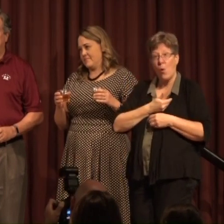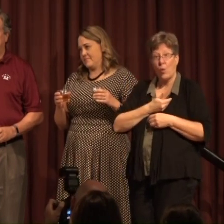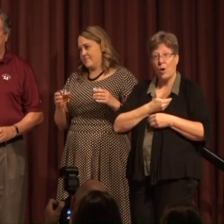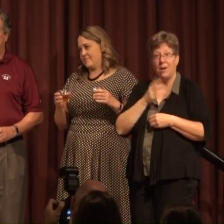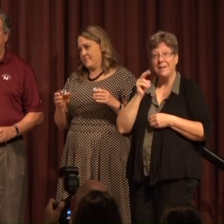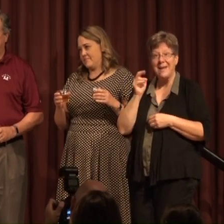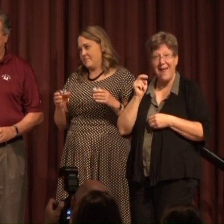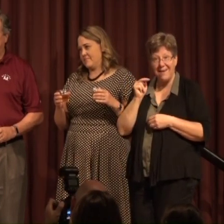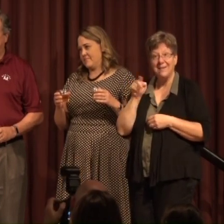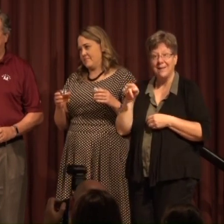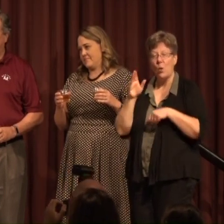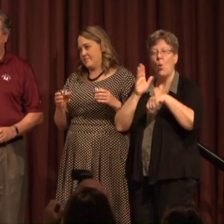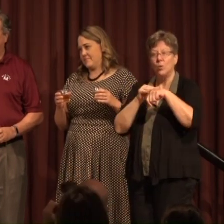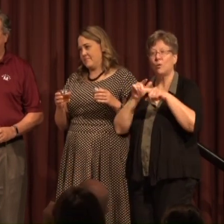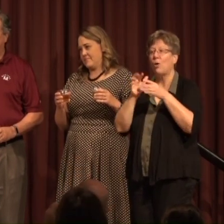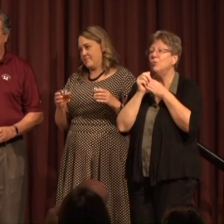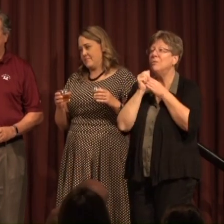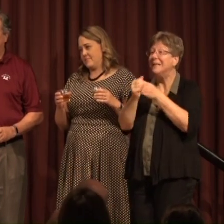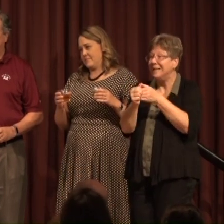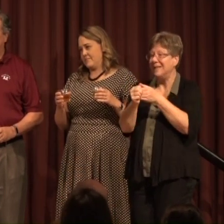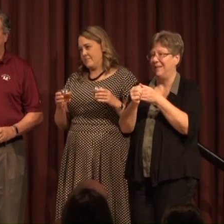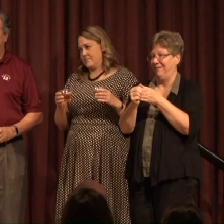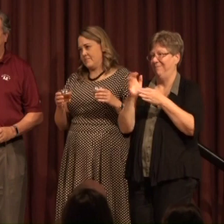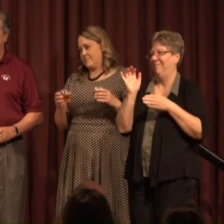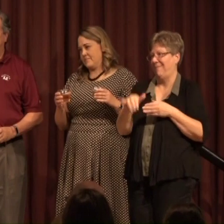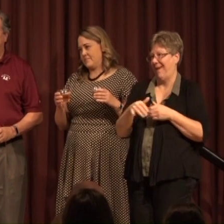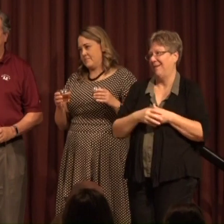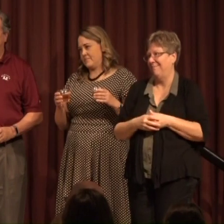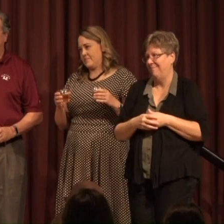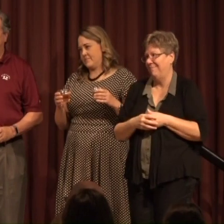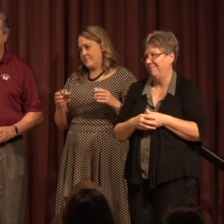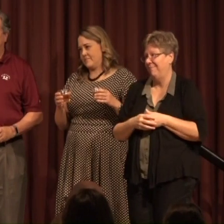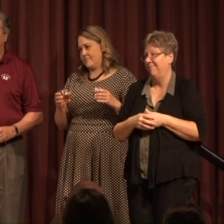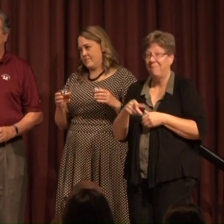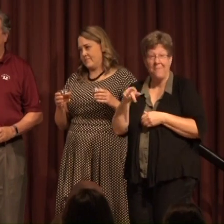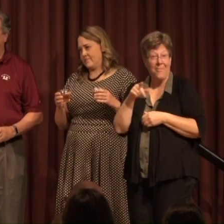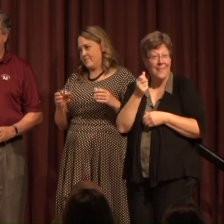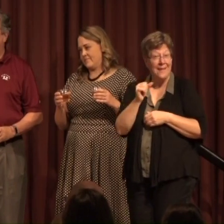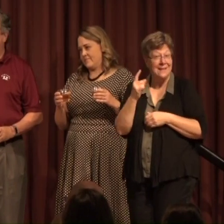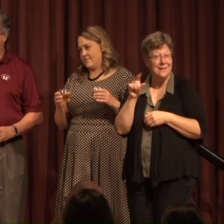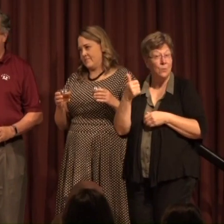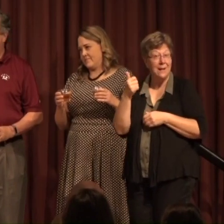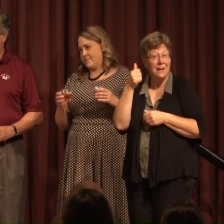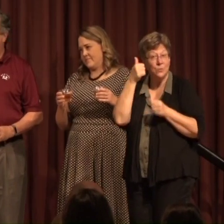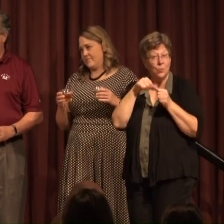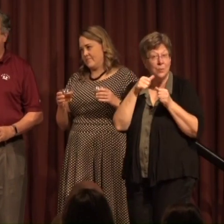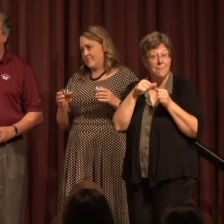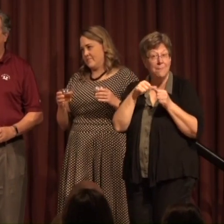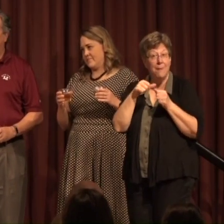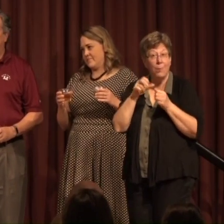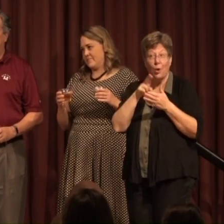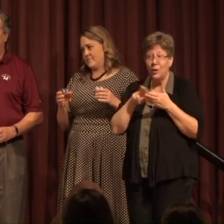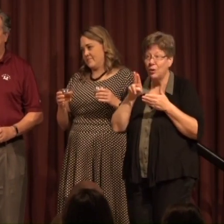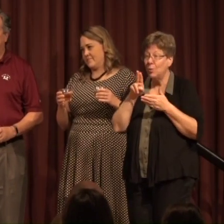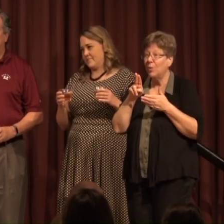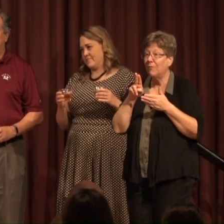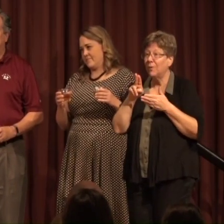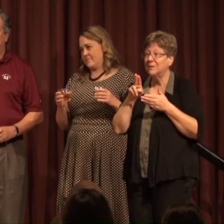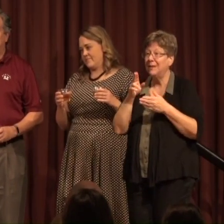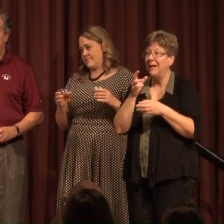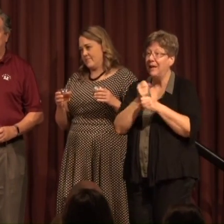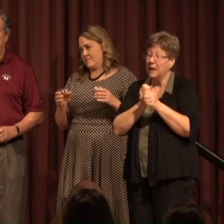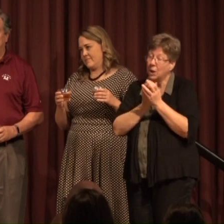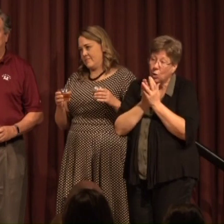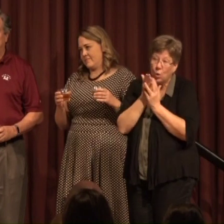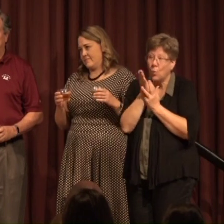who was called to lead that And does anyone else ever remember a university getting